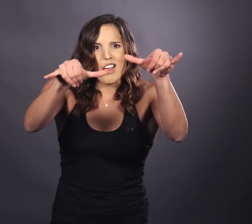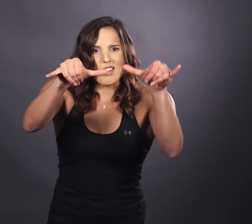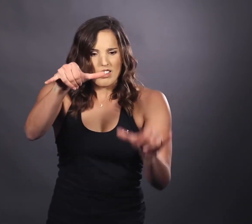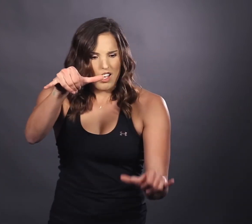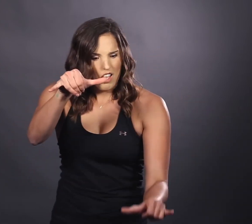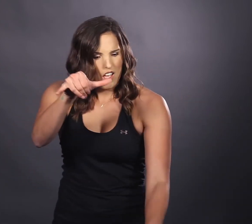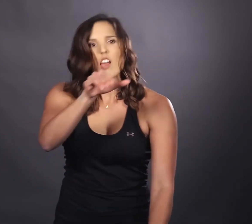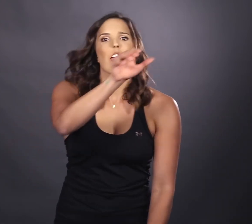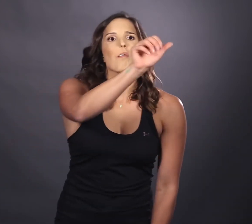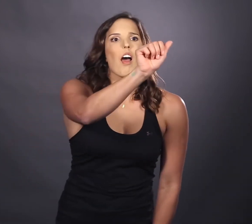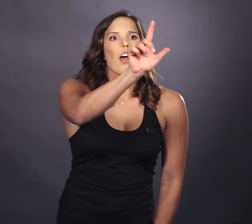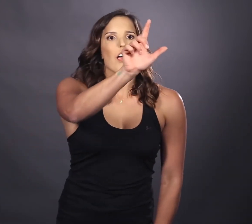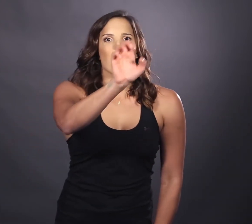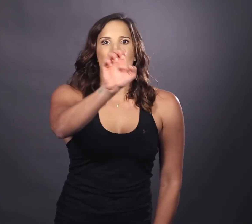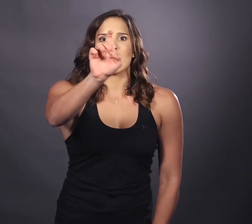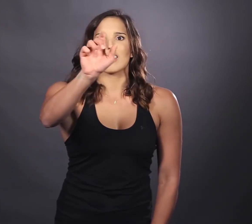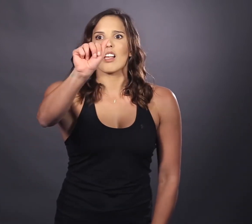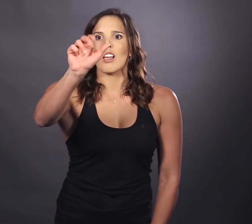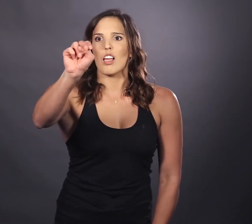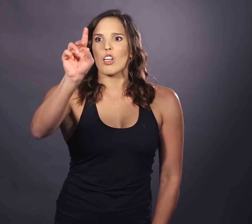same, Alexander